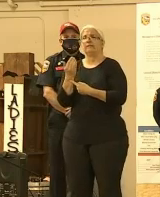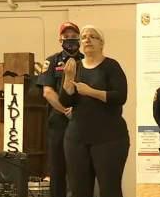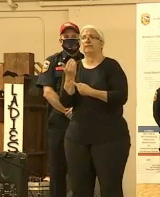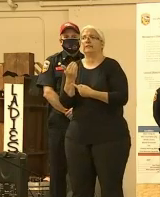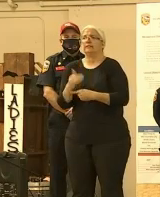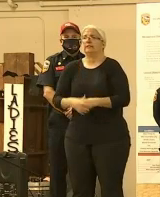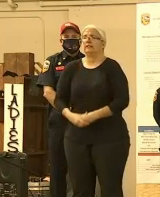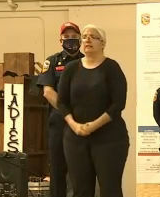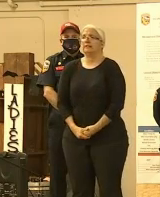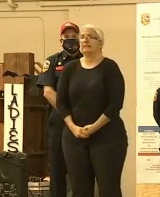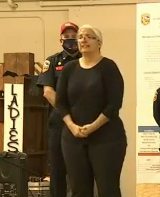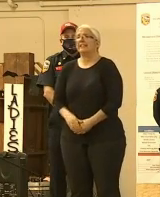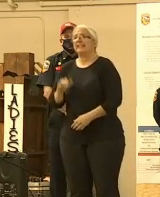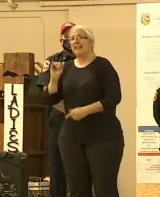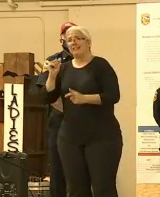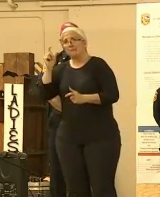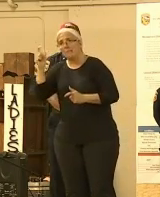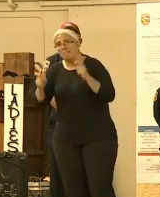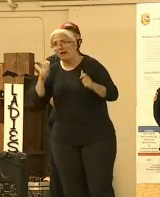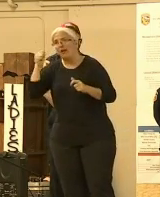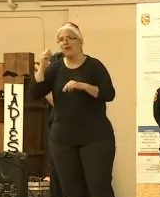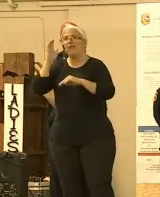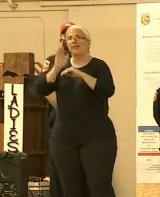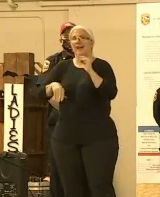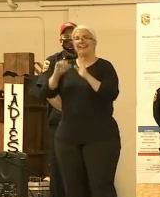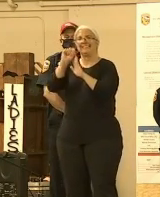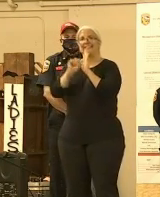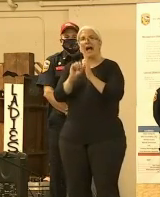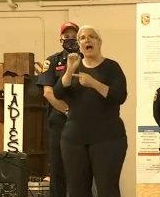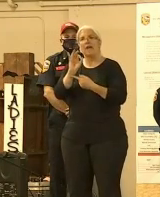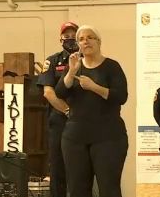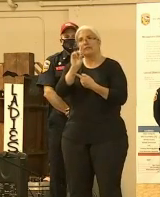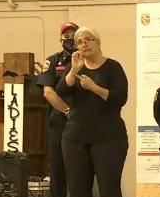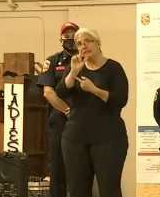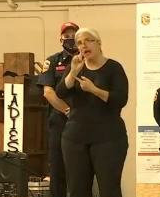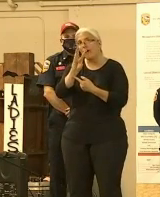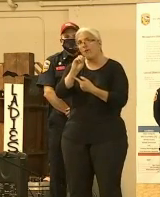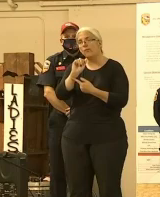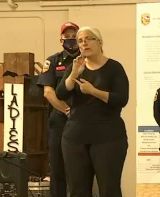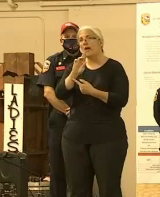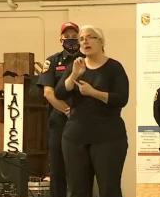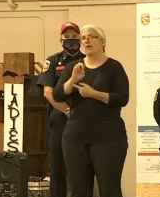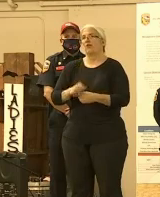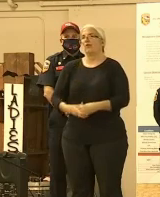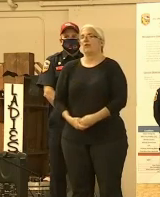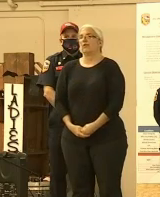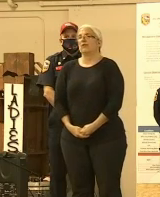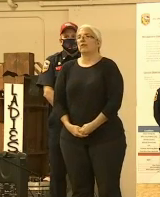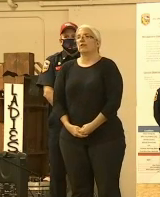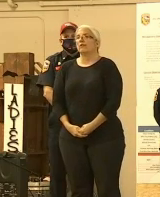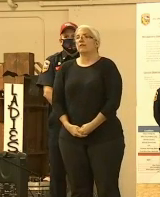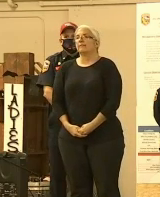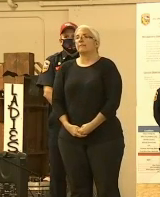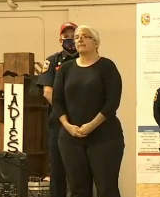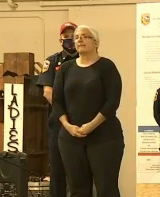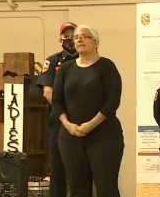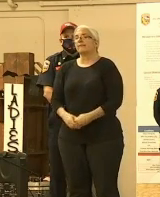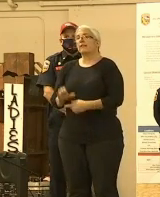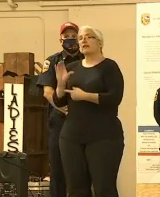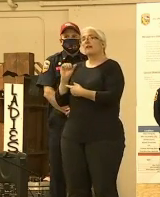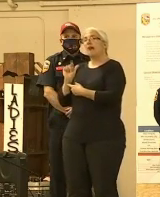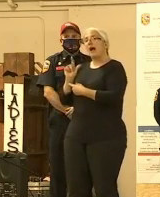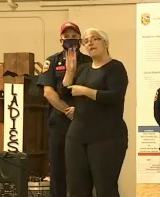That's a very large size. Cal Fire has six incident management teams that are